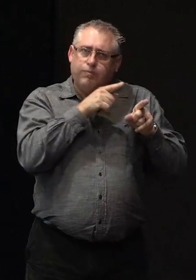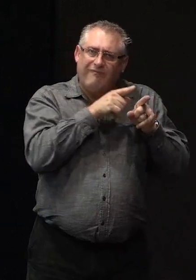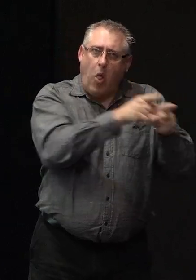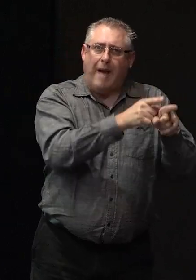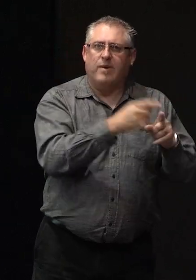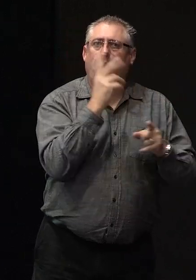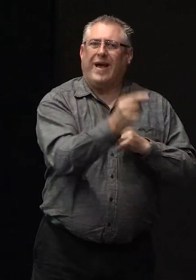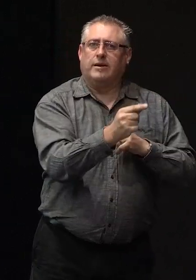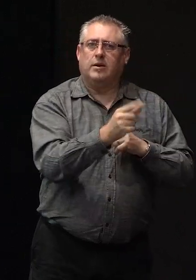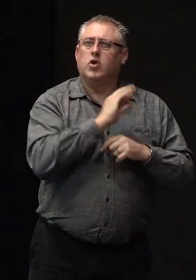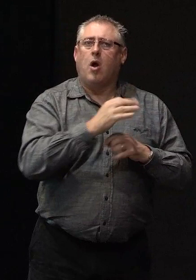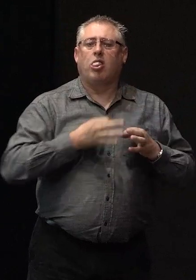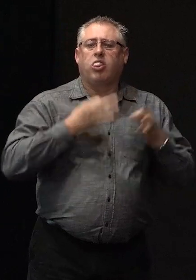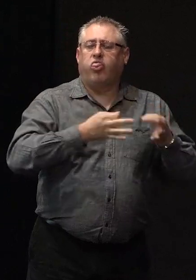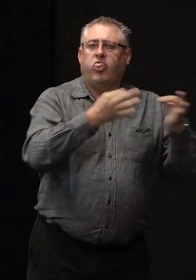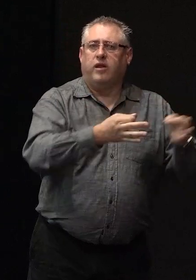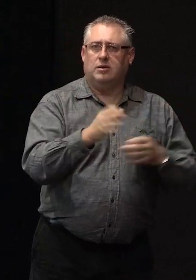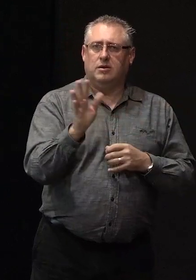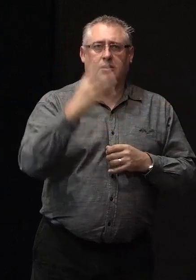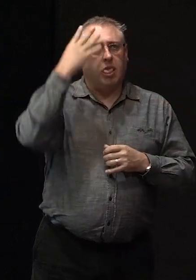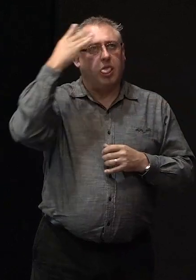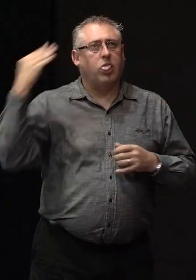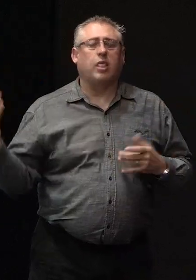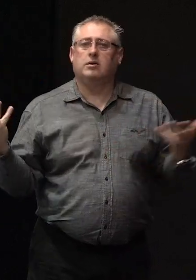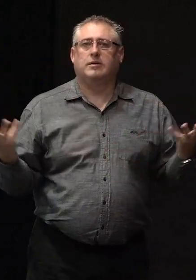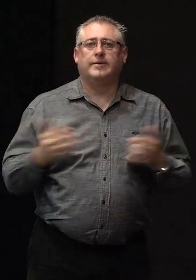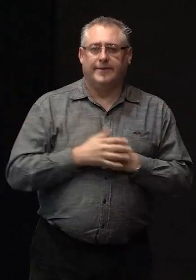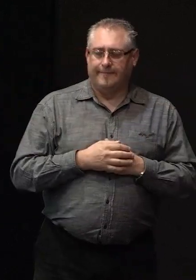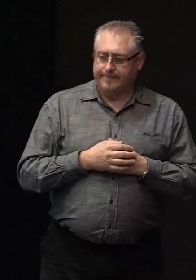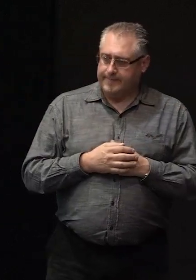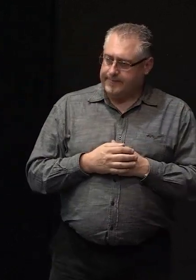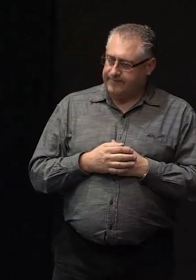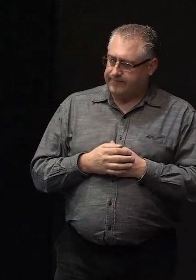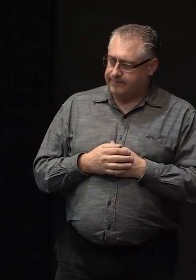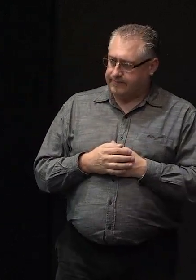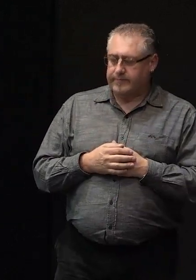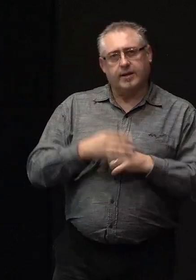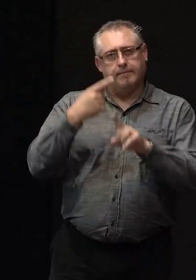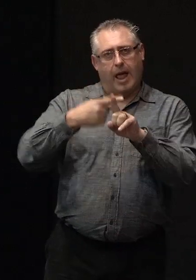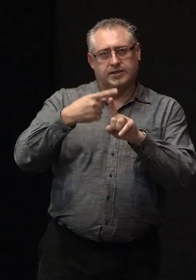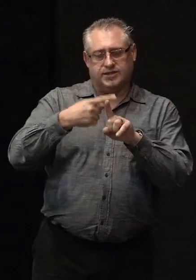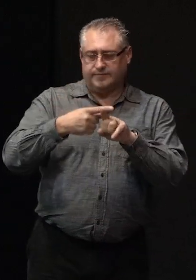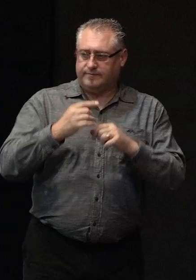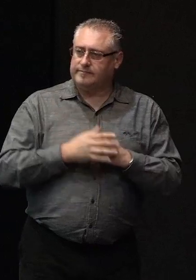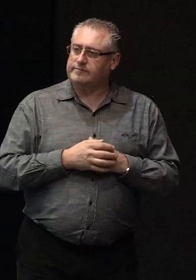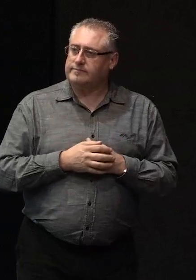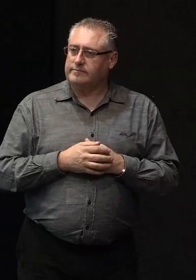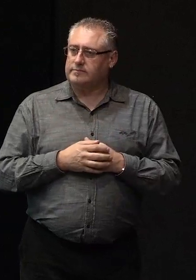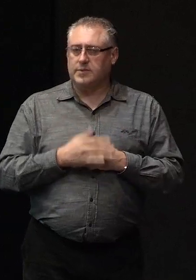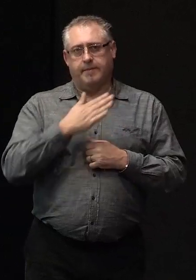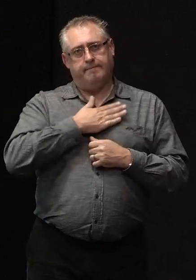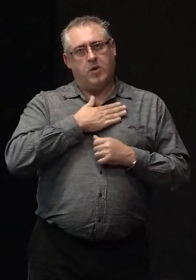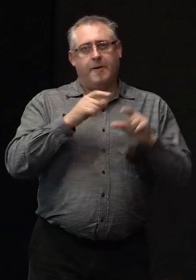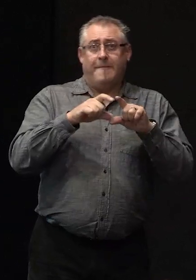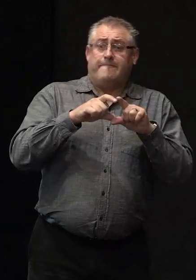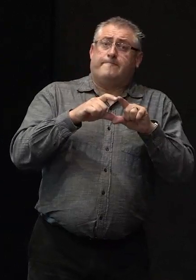you know before the old memory fades and my final